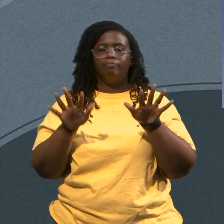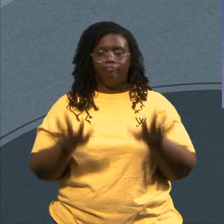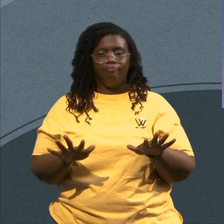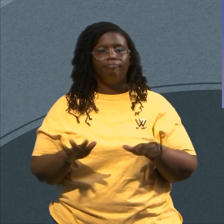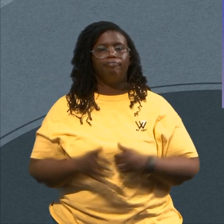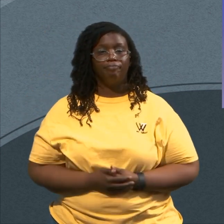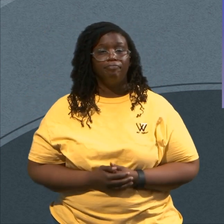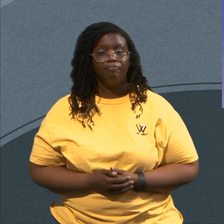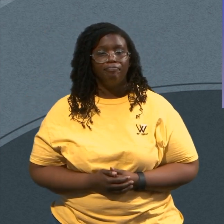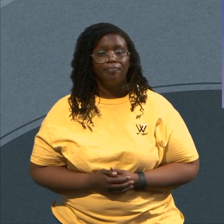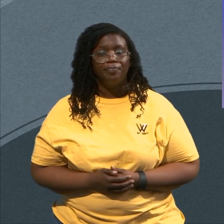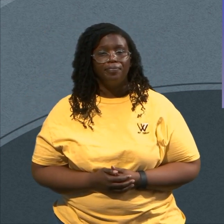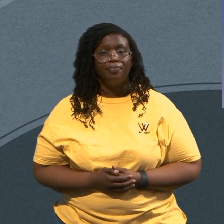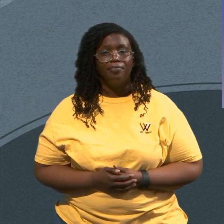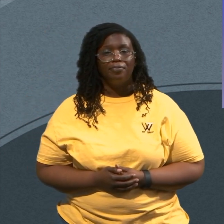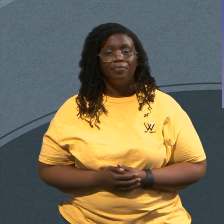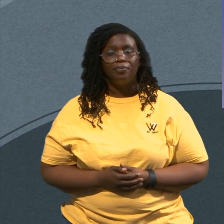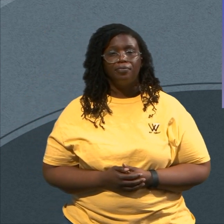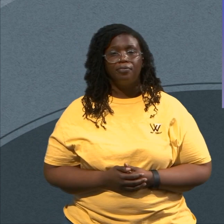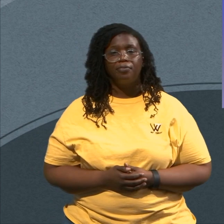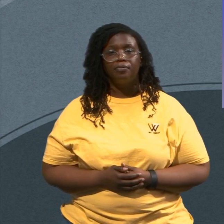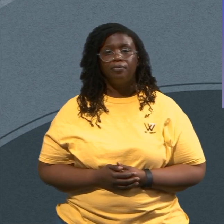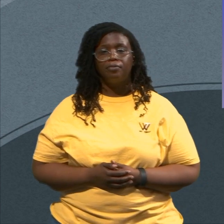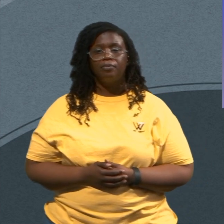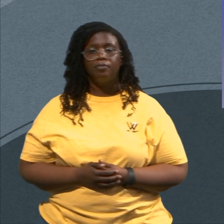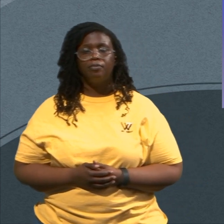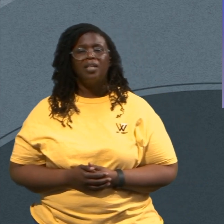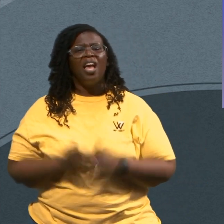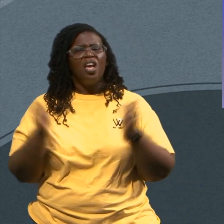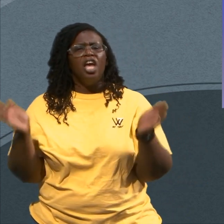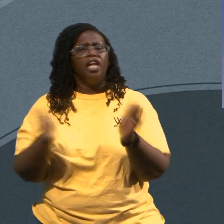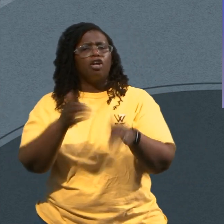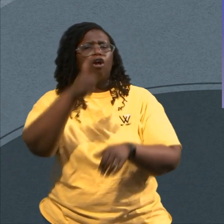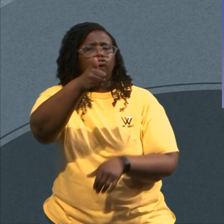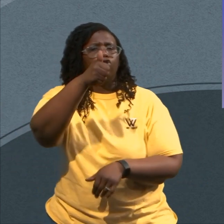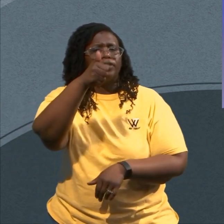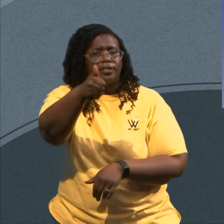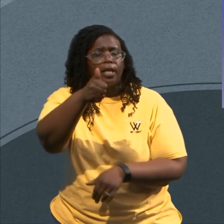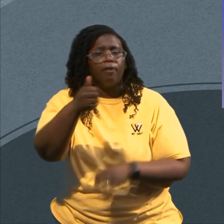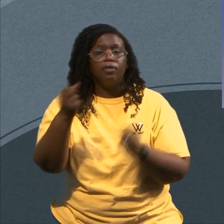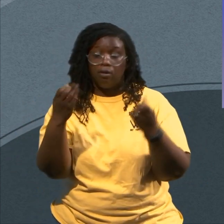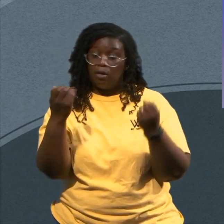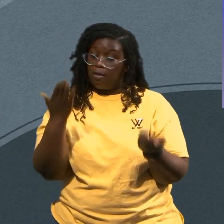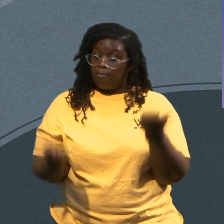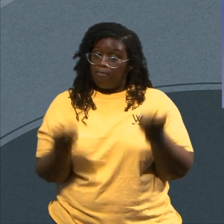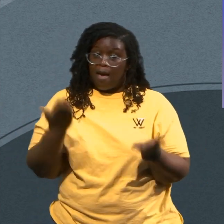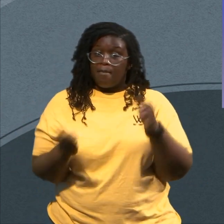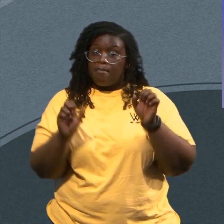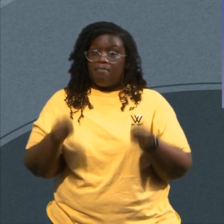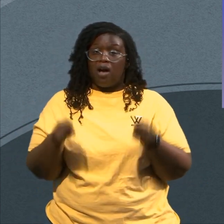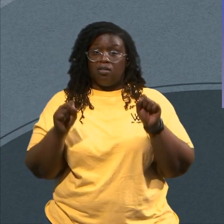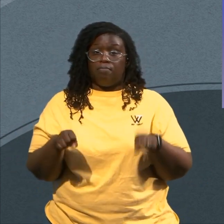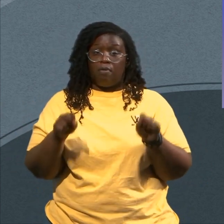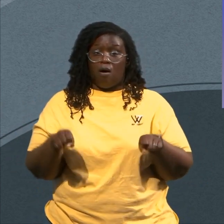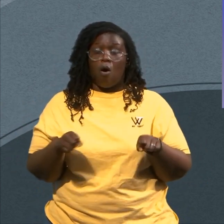See See Y'all Put Your Hands On Yourself And Say It Might Be Possible That My Heart Was Wrong